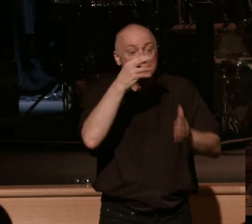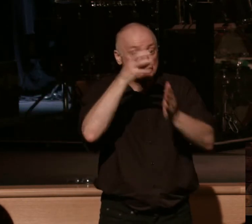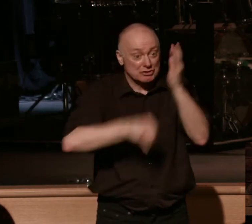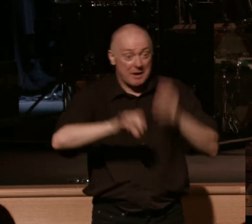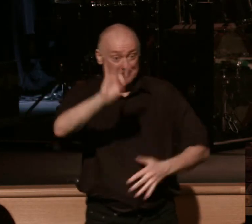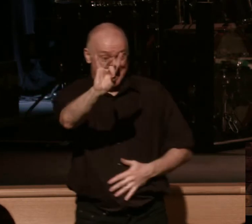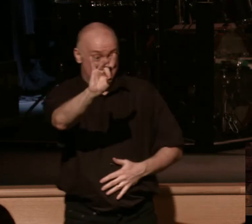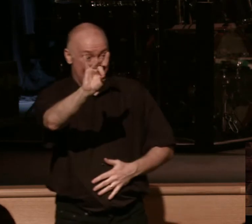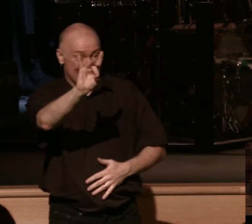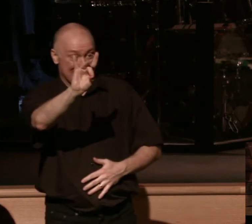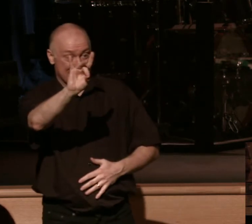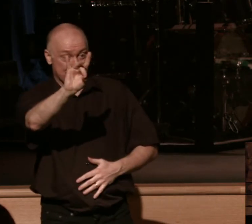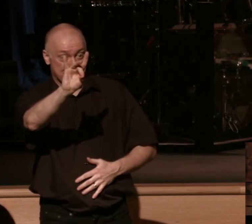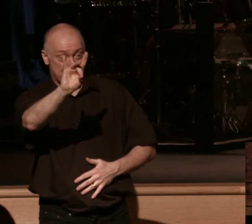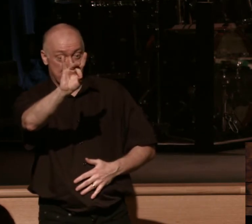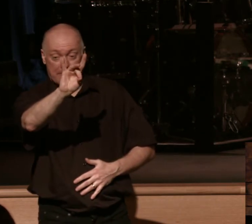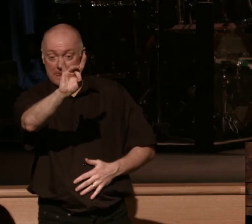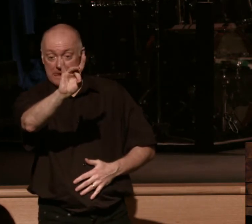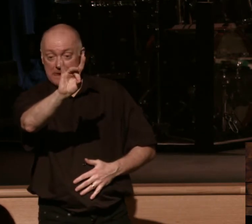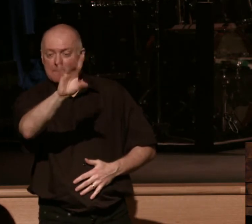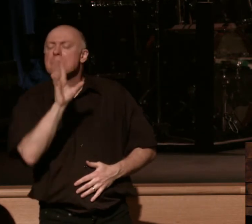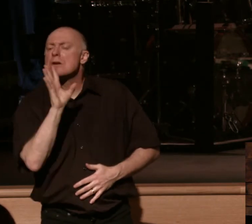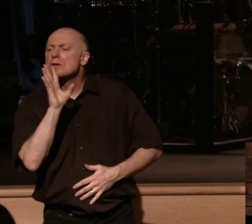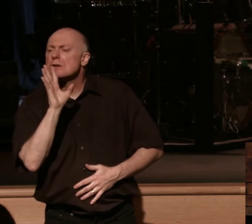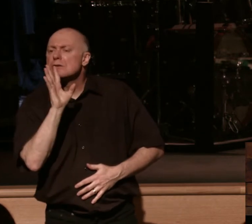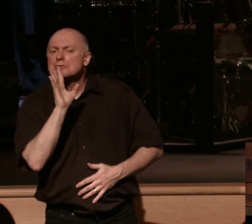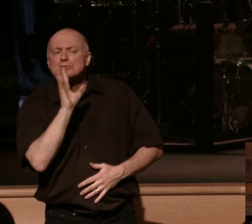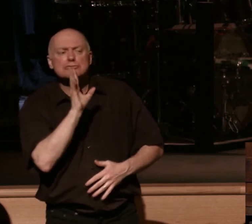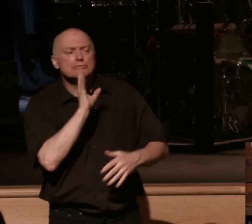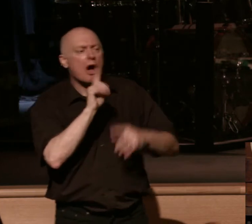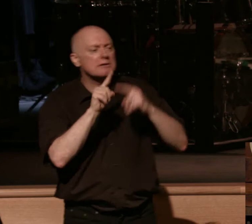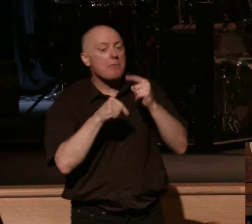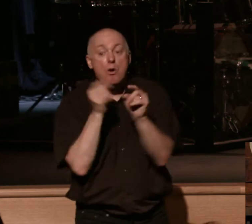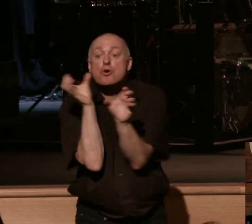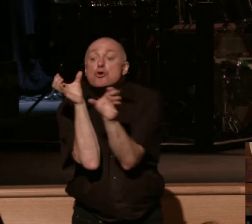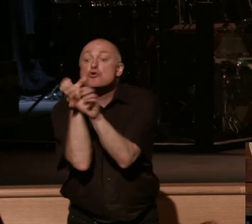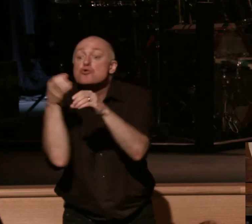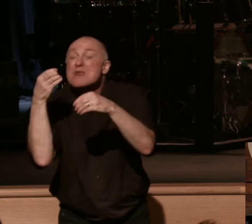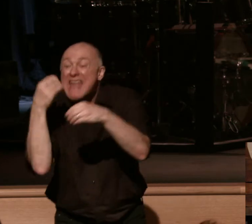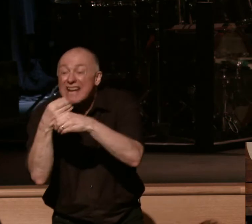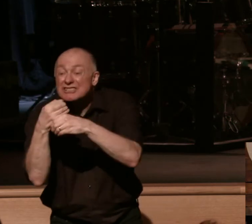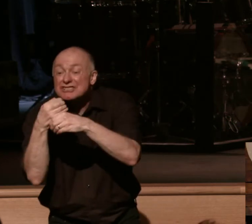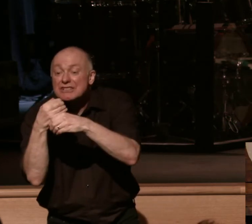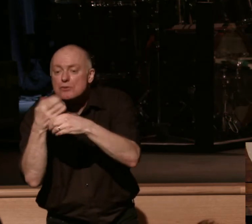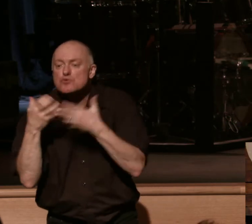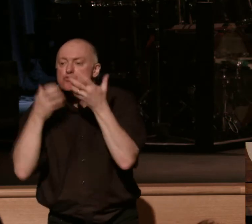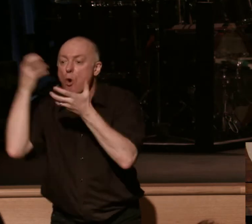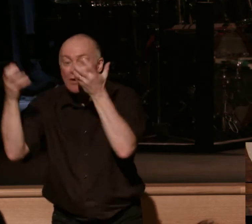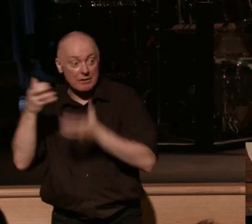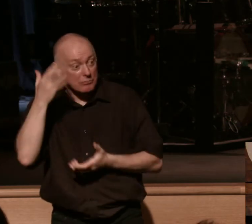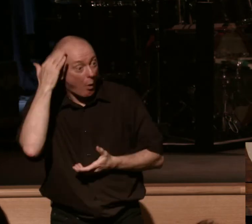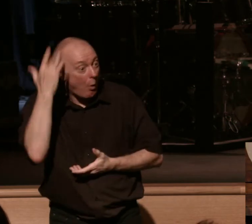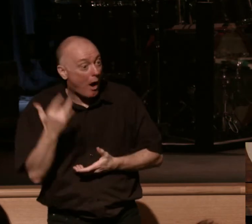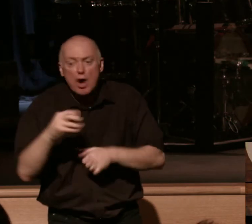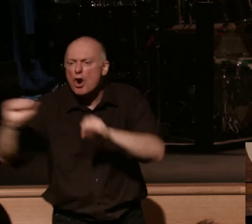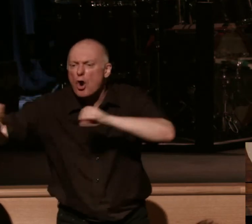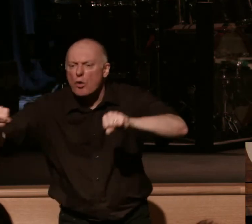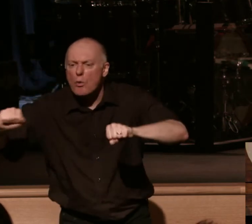Romans 8 it speaks of how the creation itself is groaning do you know why there's earthquakes and tornadoes and stuff